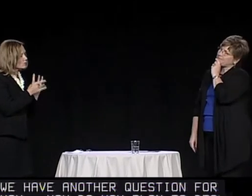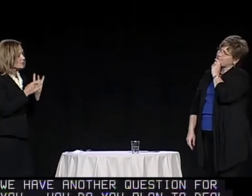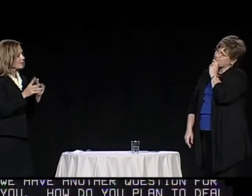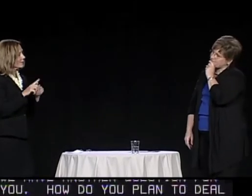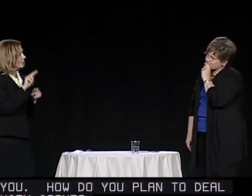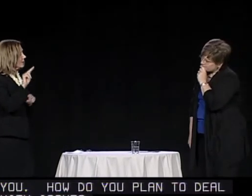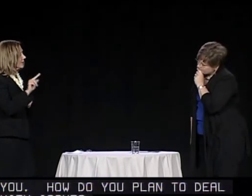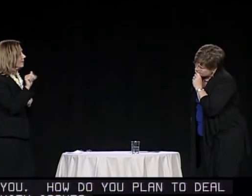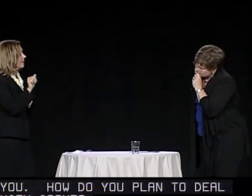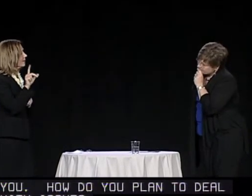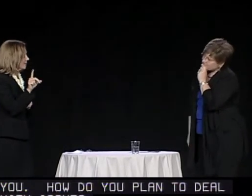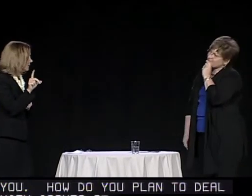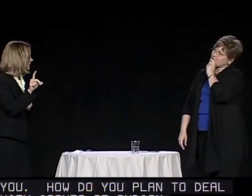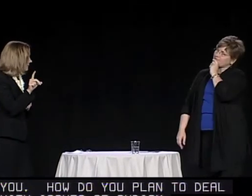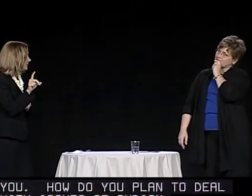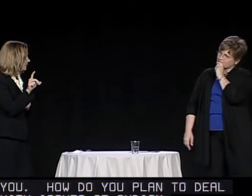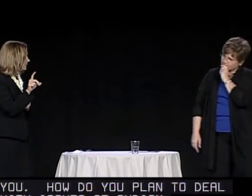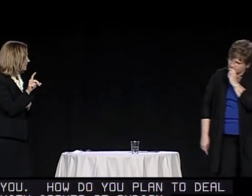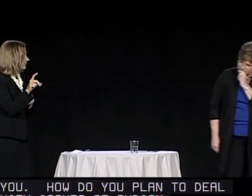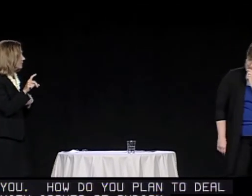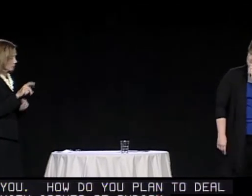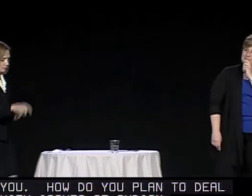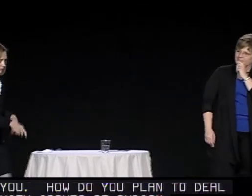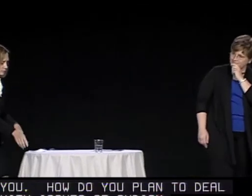as it relates to NAD?